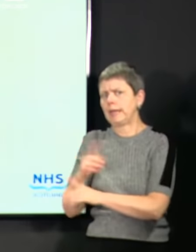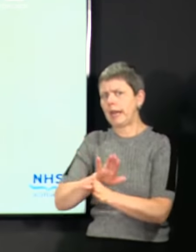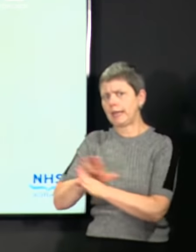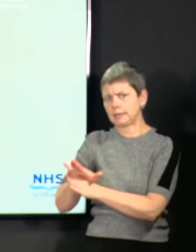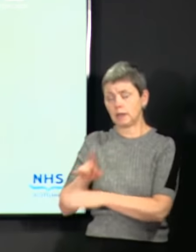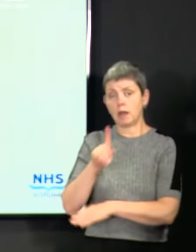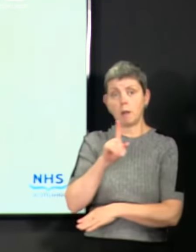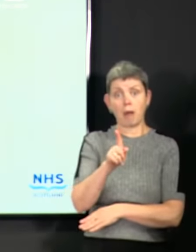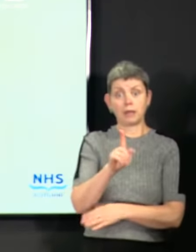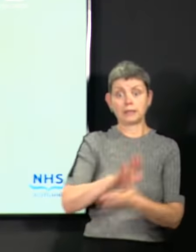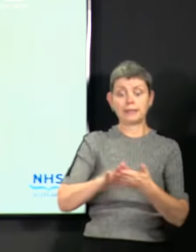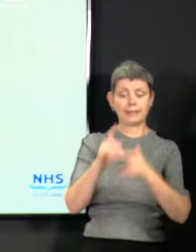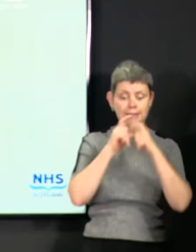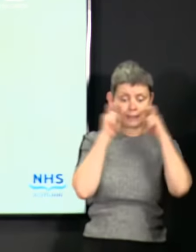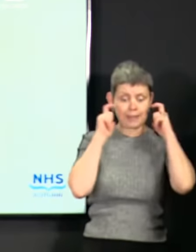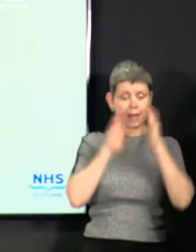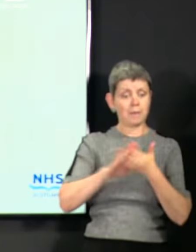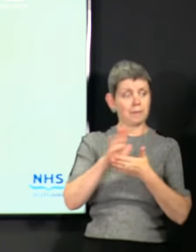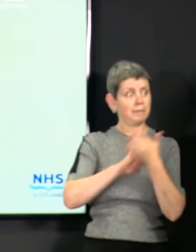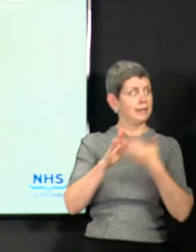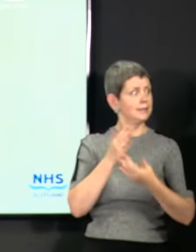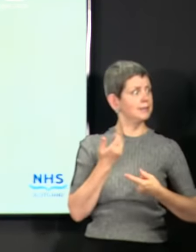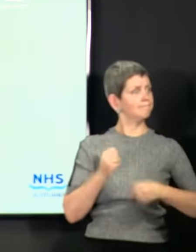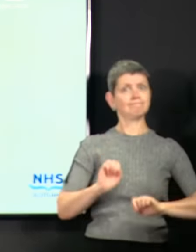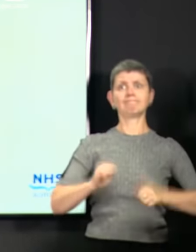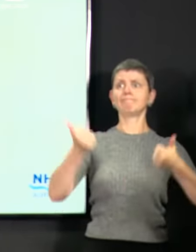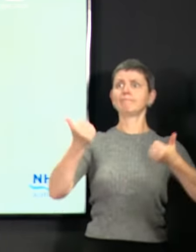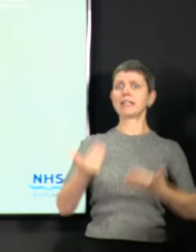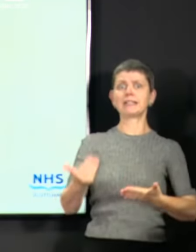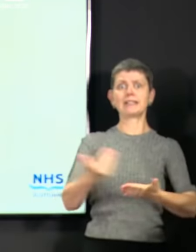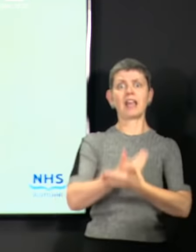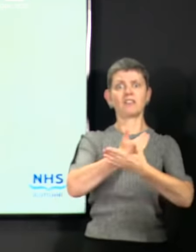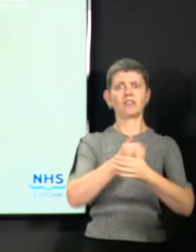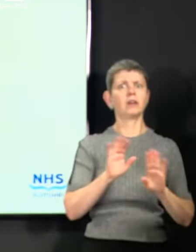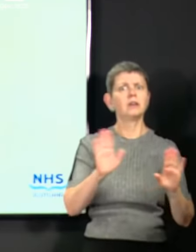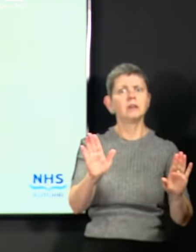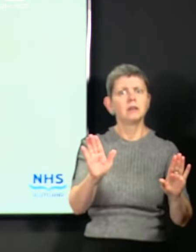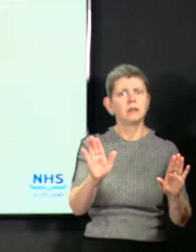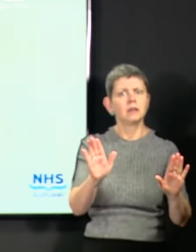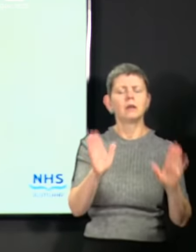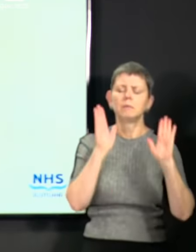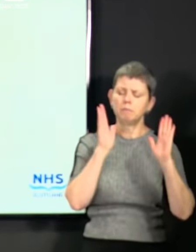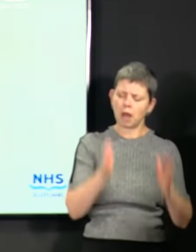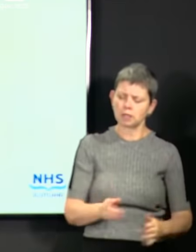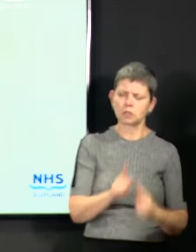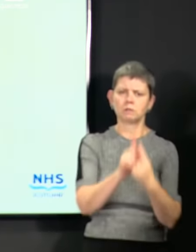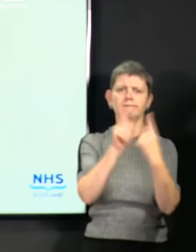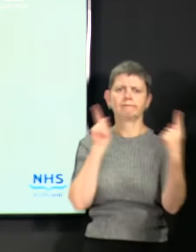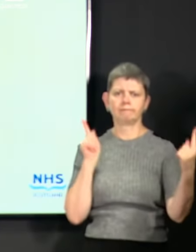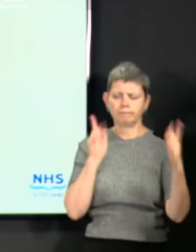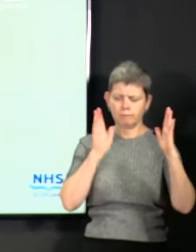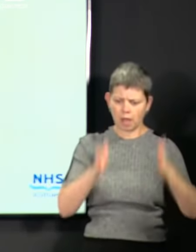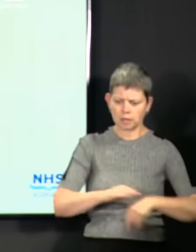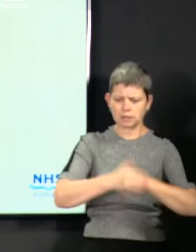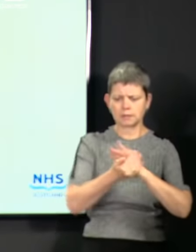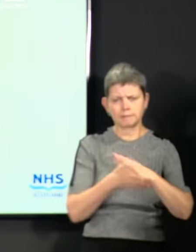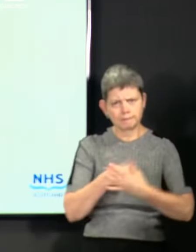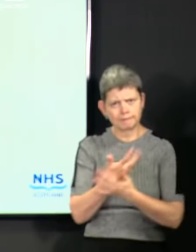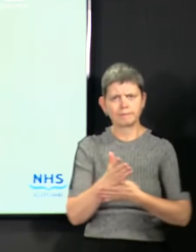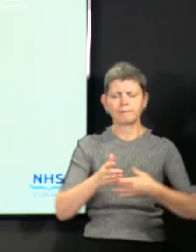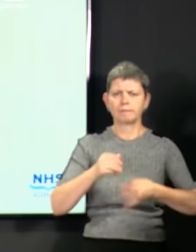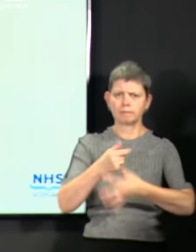however, make you invincible. They do not mean you haven't to follow the other steps of distancing, hand hygiene, respiratory hygiene,